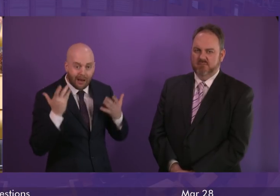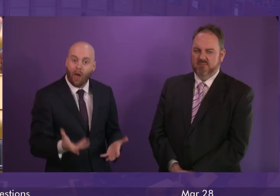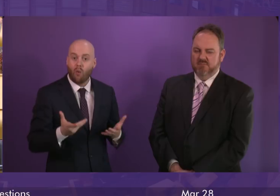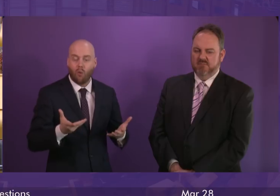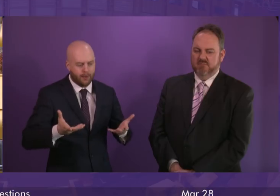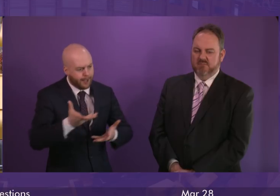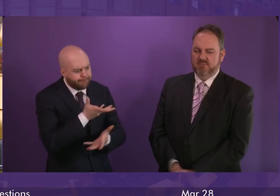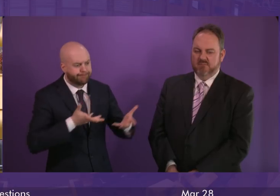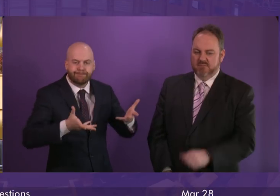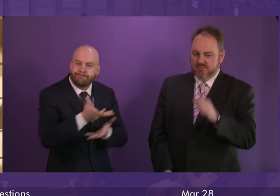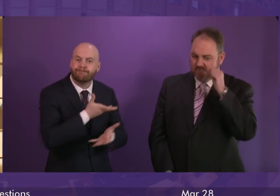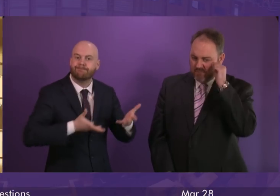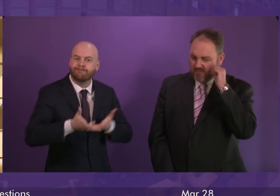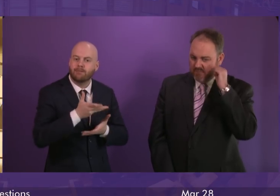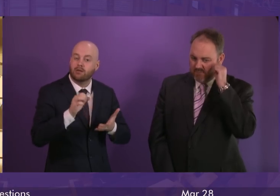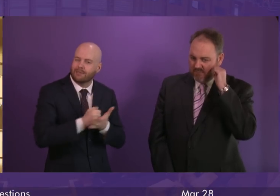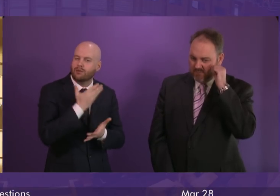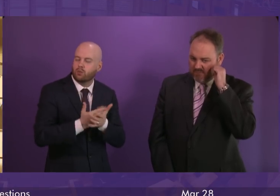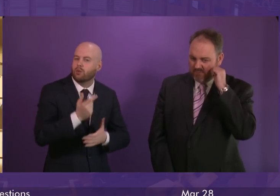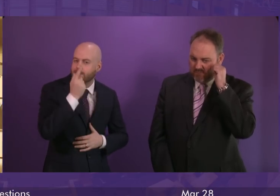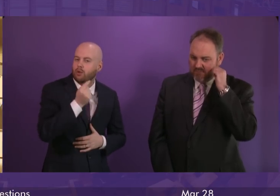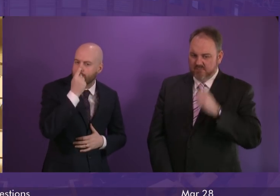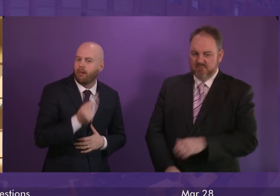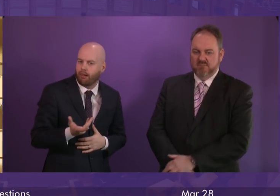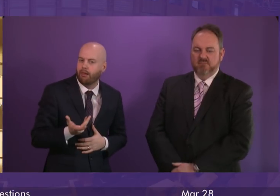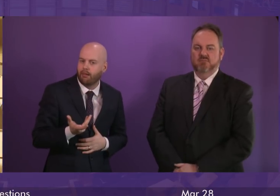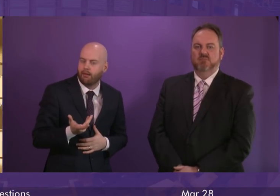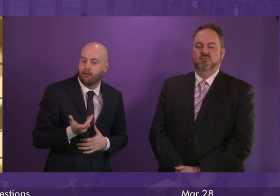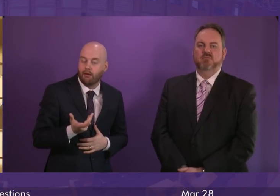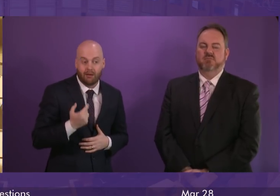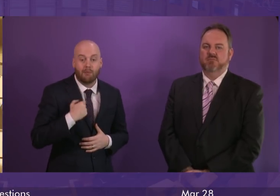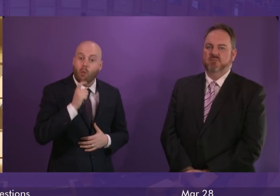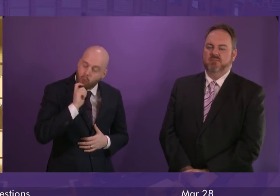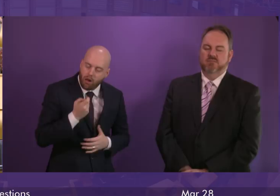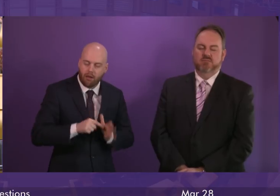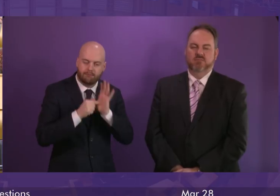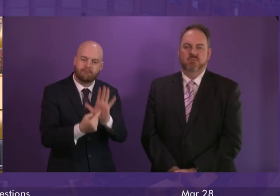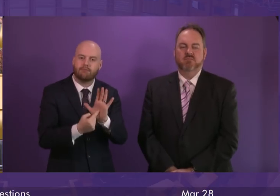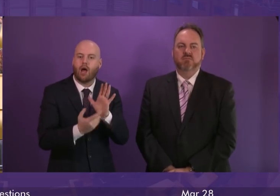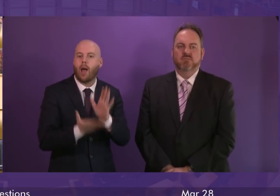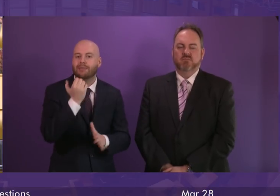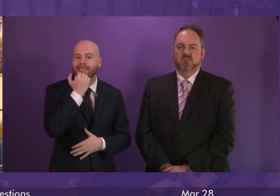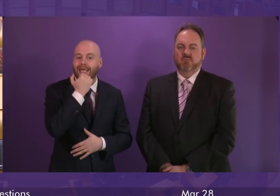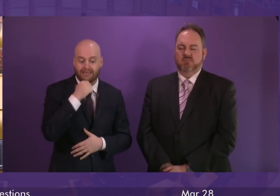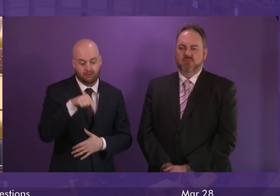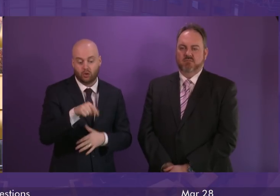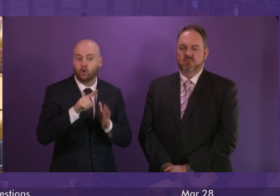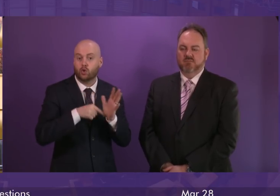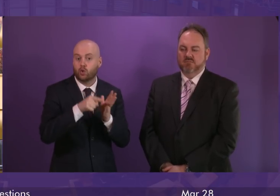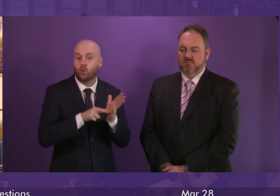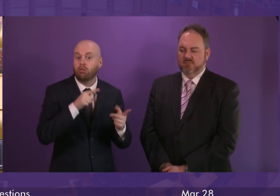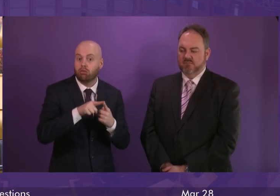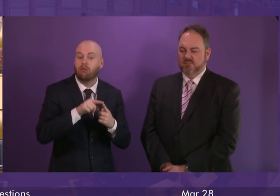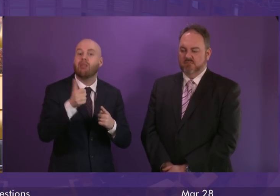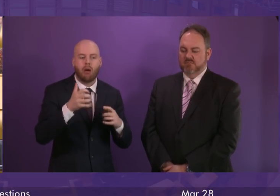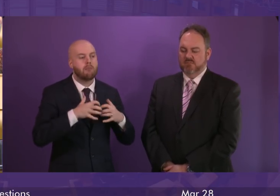possible, not just in rhetoric, but in reality. And we'll bring forward the update before June of this year and Parliament as a whole can then